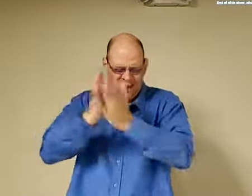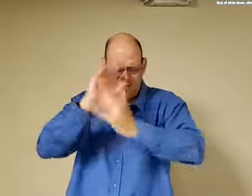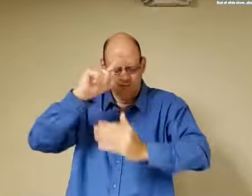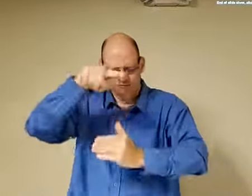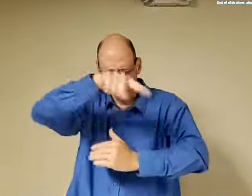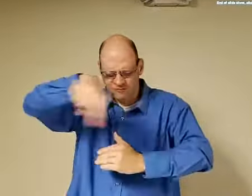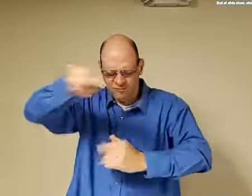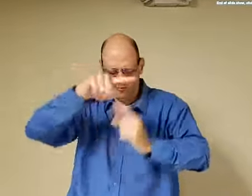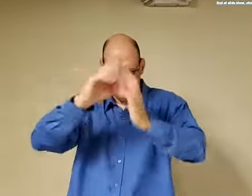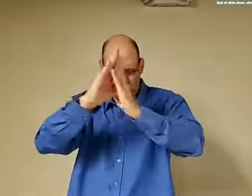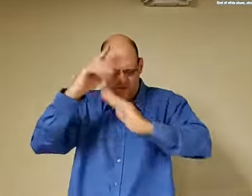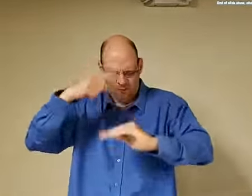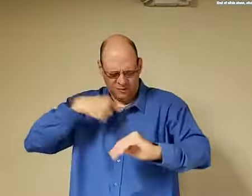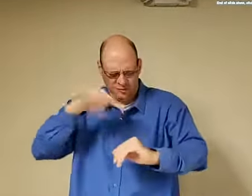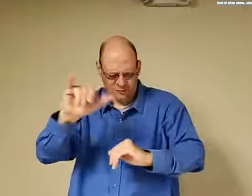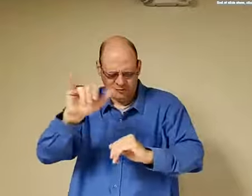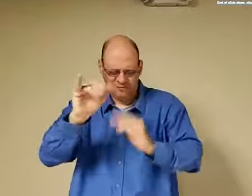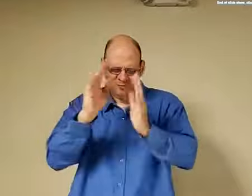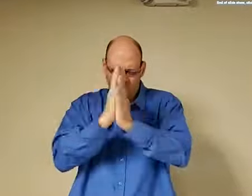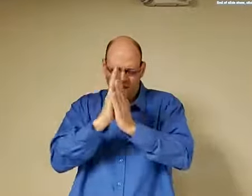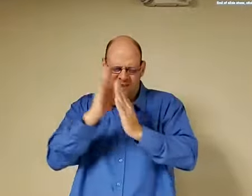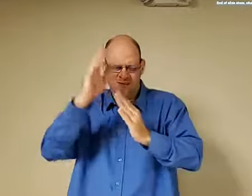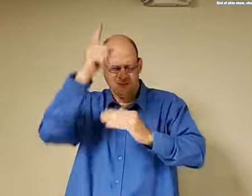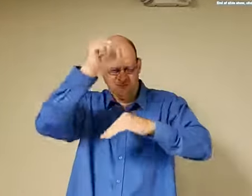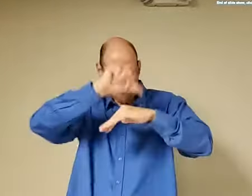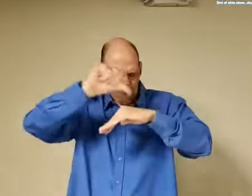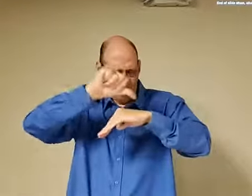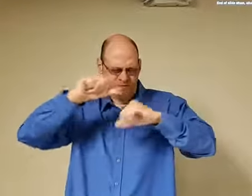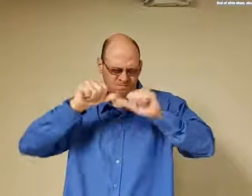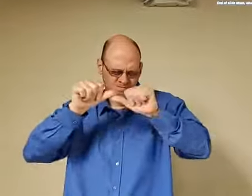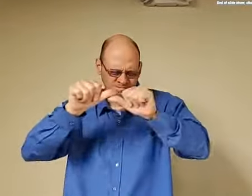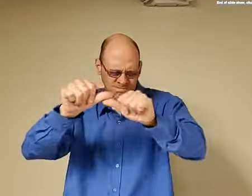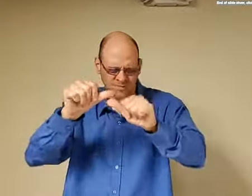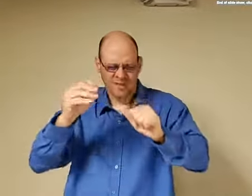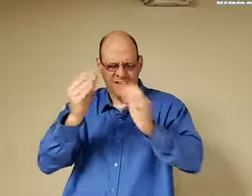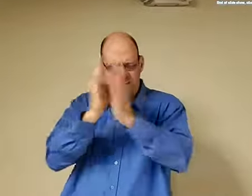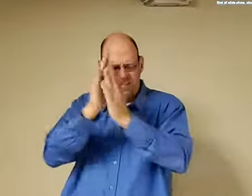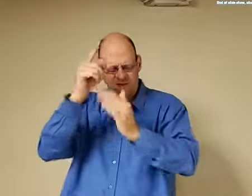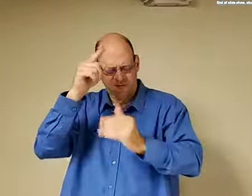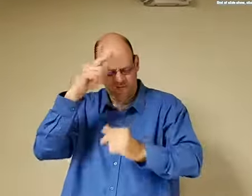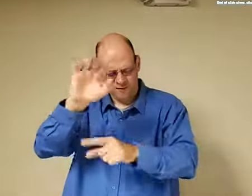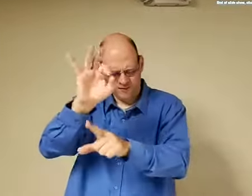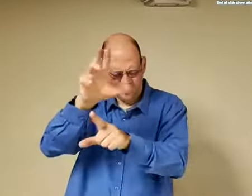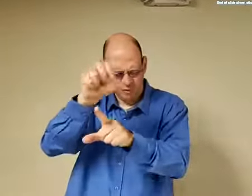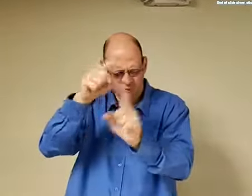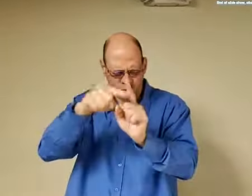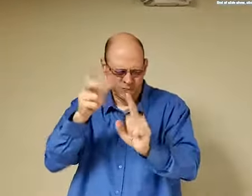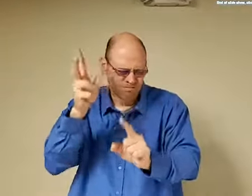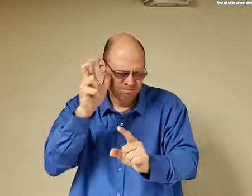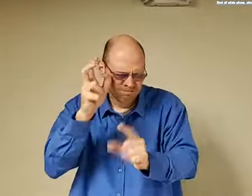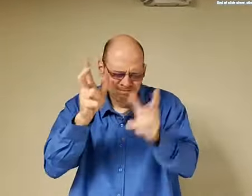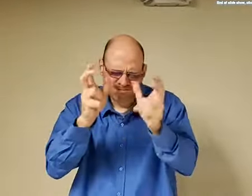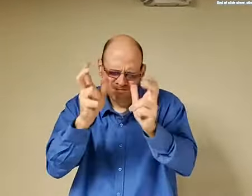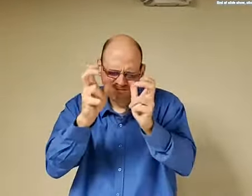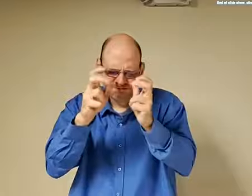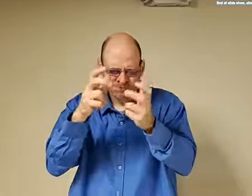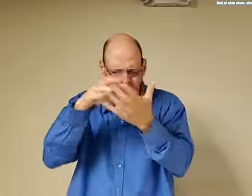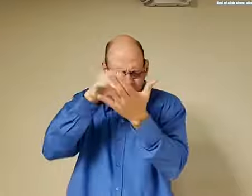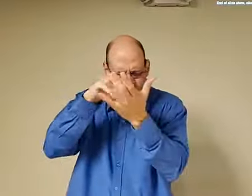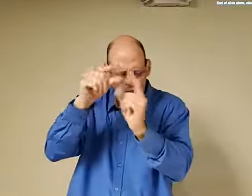myself as I continue to study your word that it will be clear to me give me the anointing Lord that I need pray for those out there in Facebook